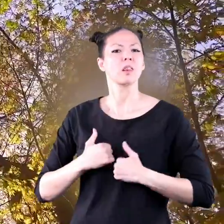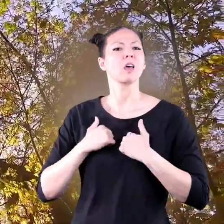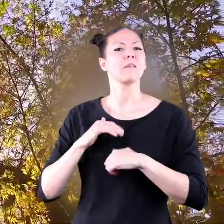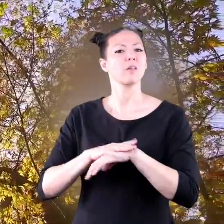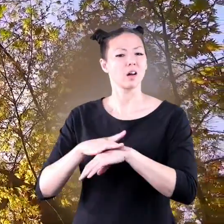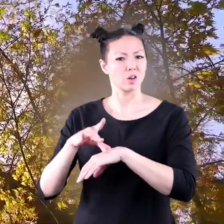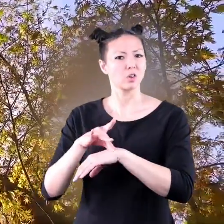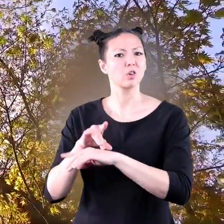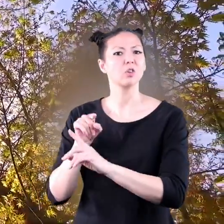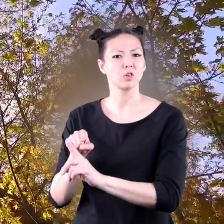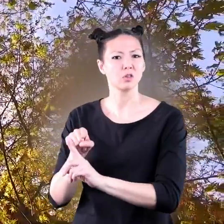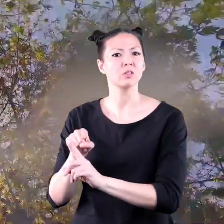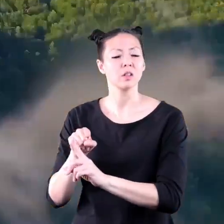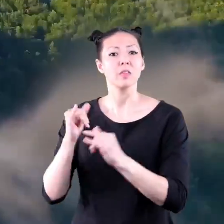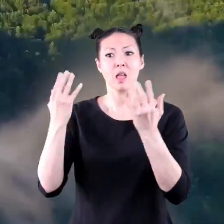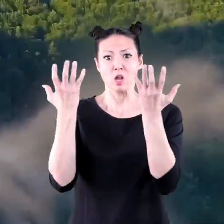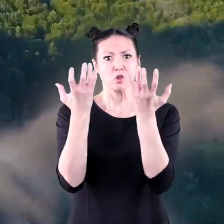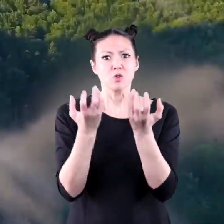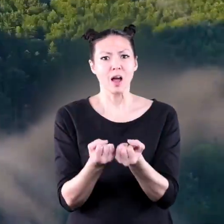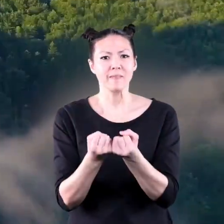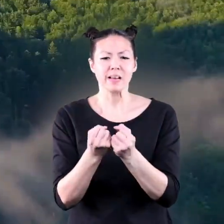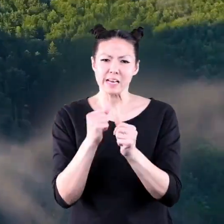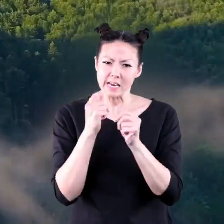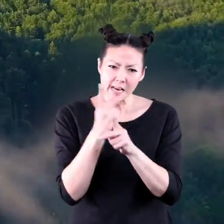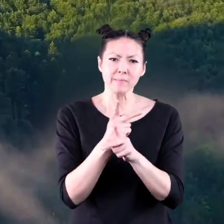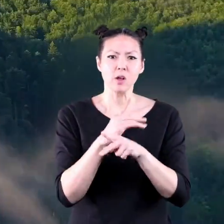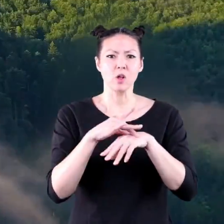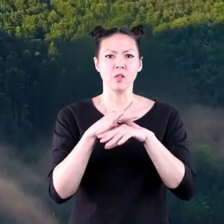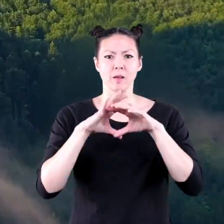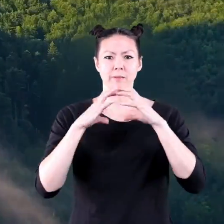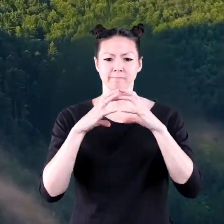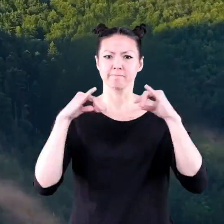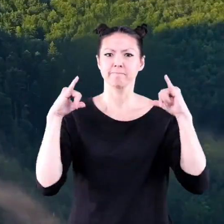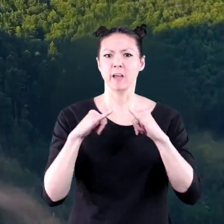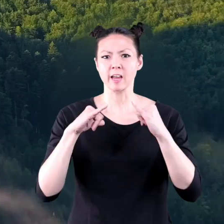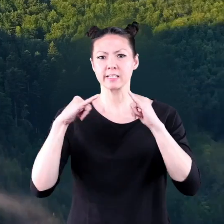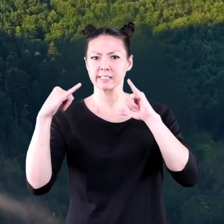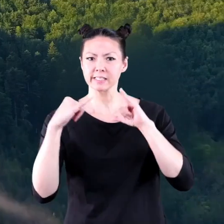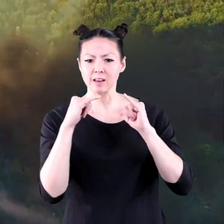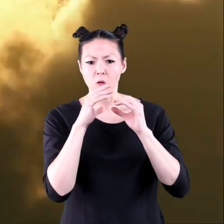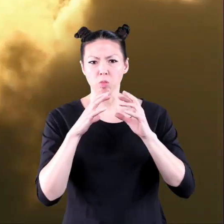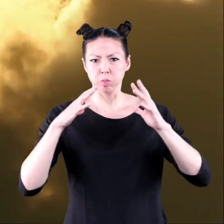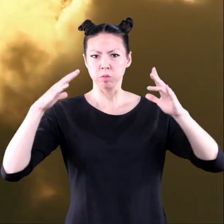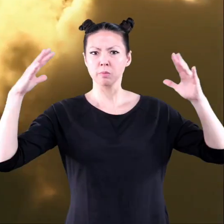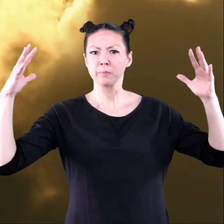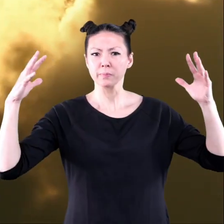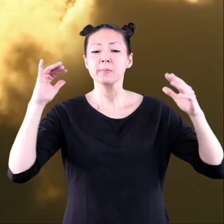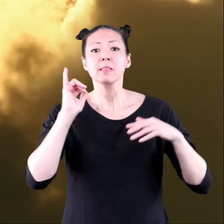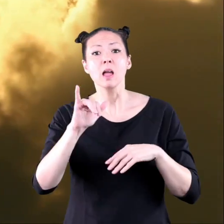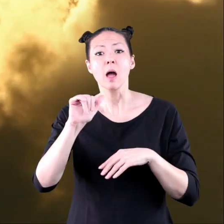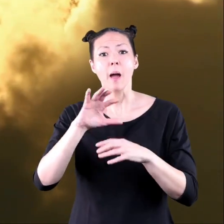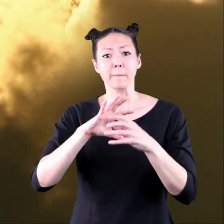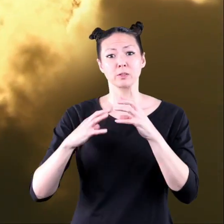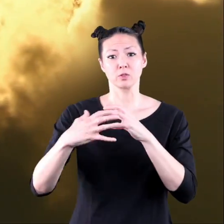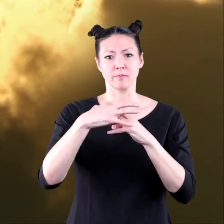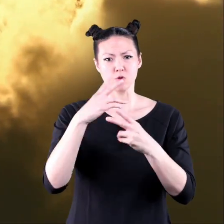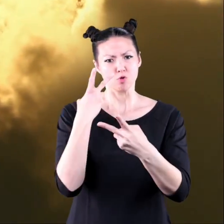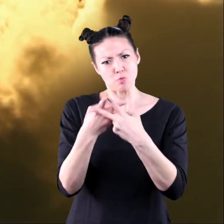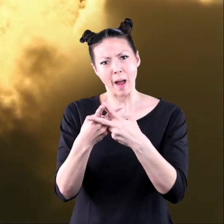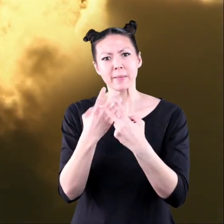earth gravity keeps earth's atmosphere in place the atmosphere traps heat from the sun and